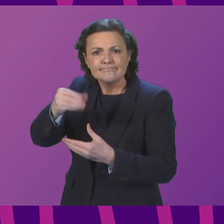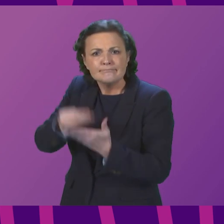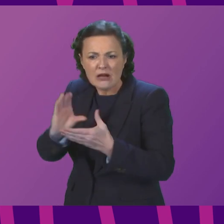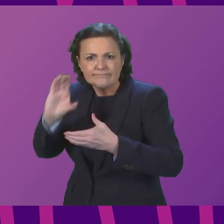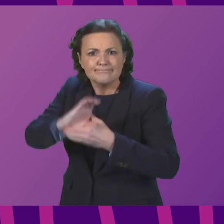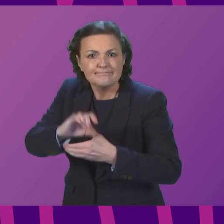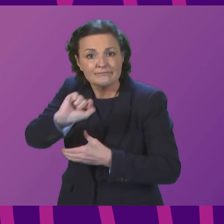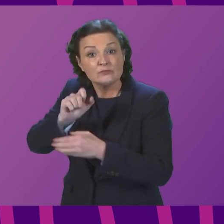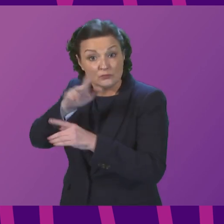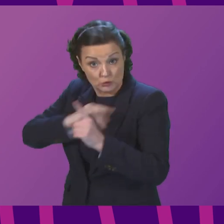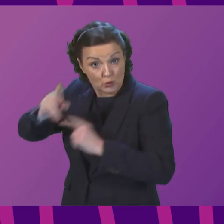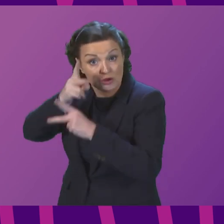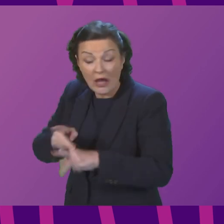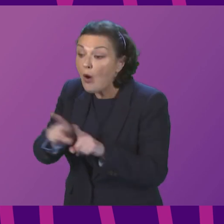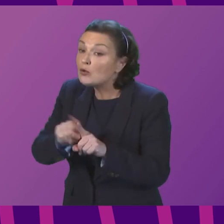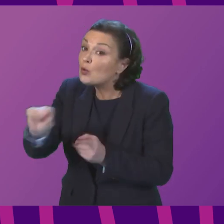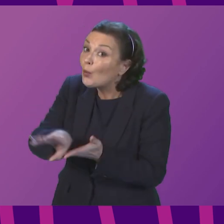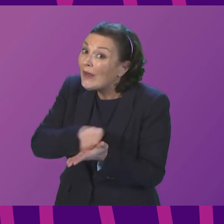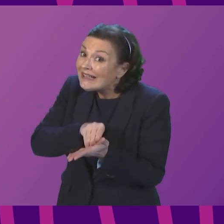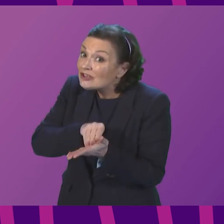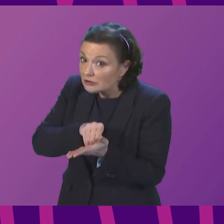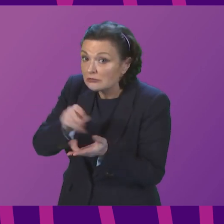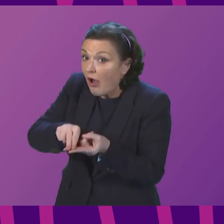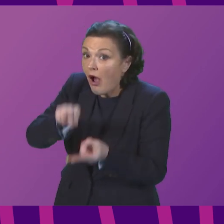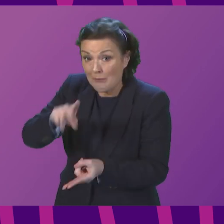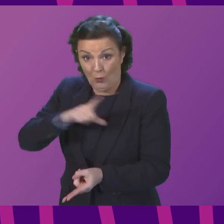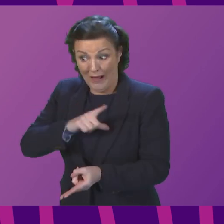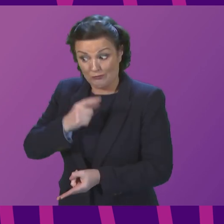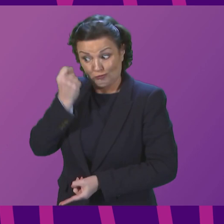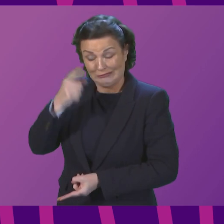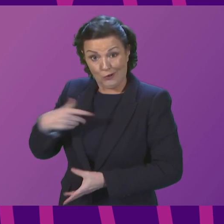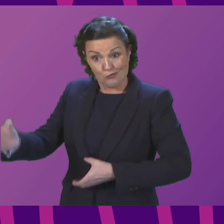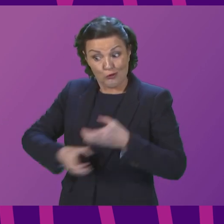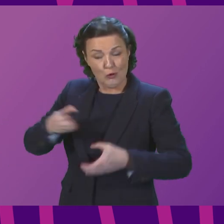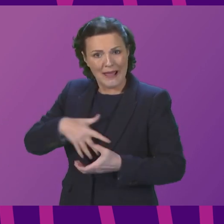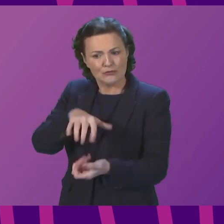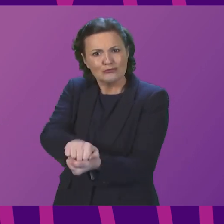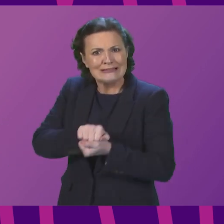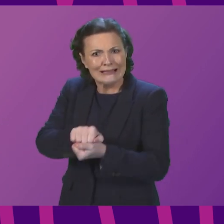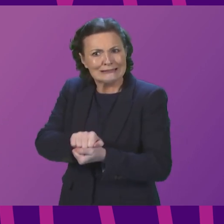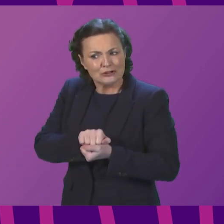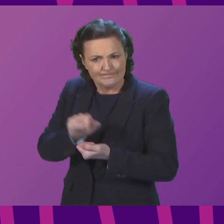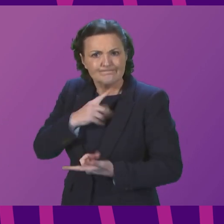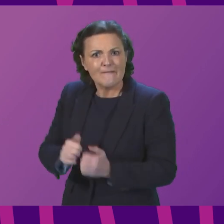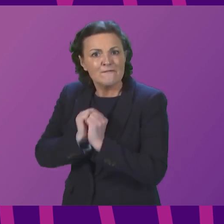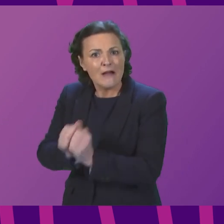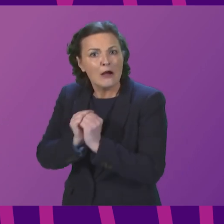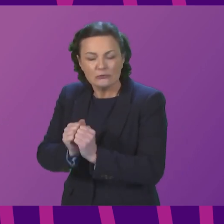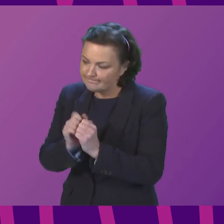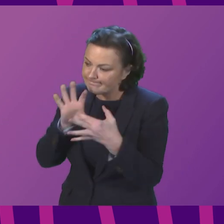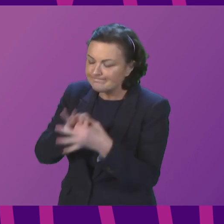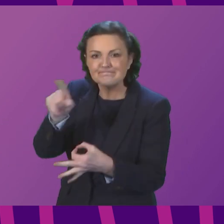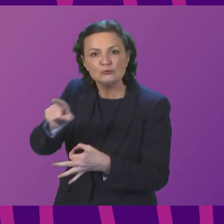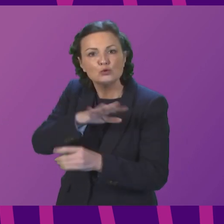of those who work in social care because recruitment and retention and the valuing of the social care workforce is an important part